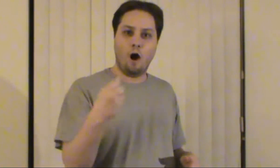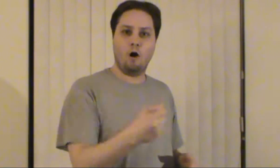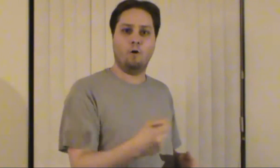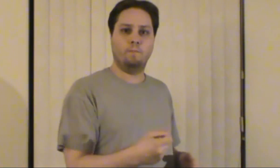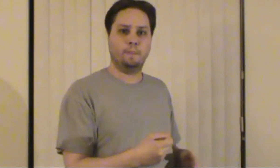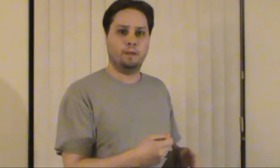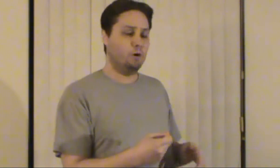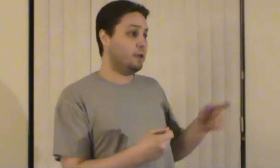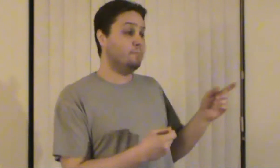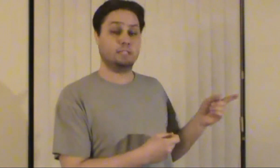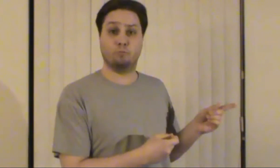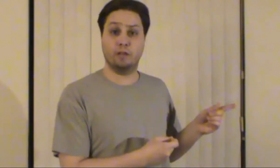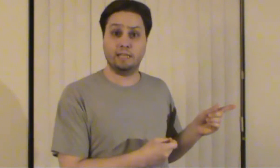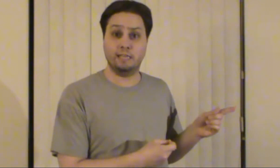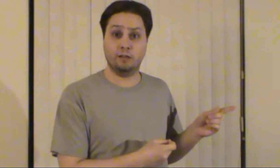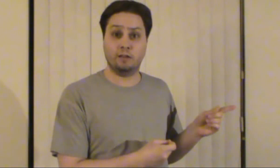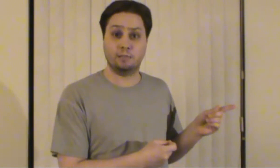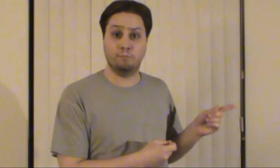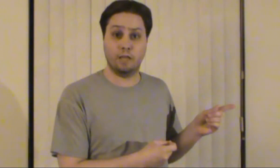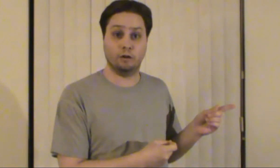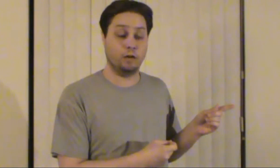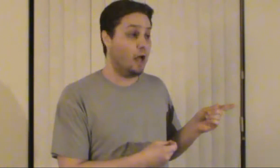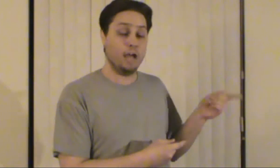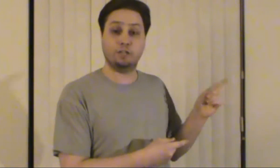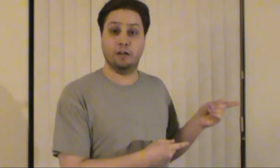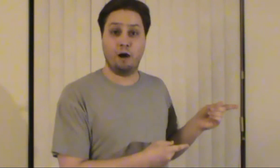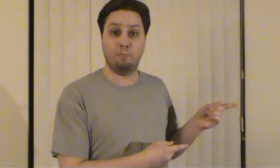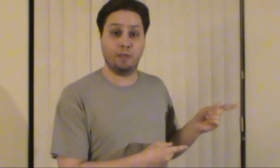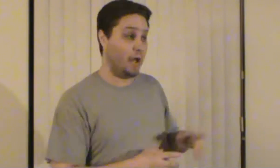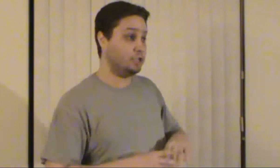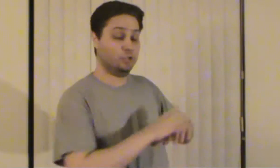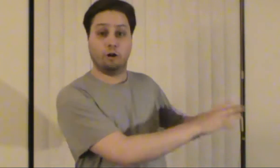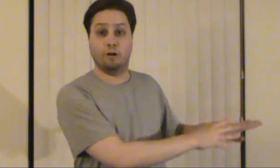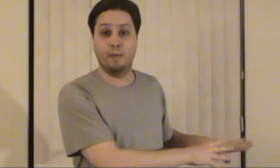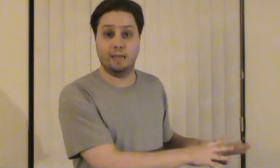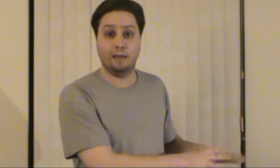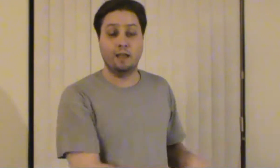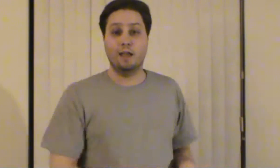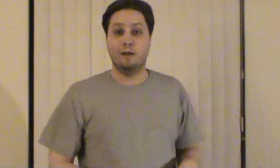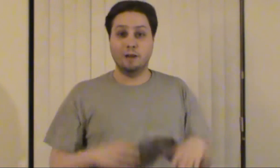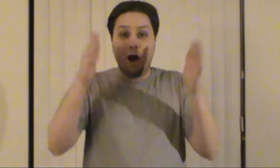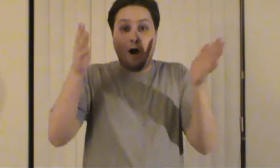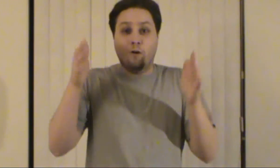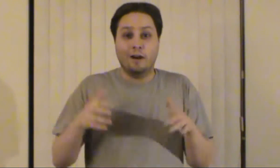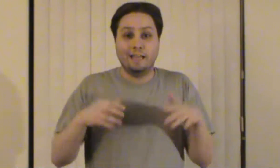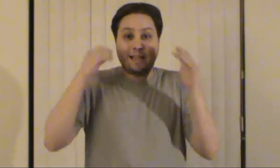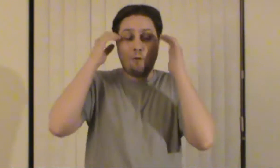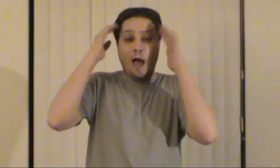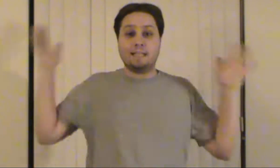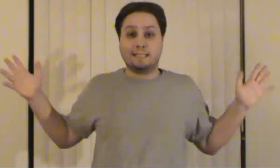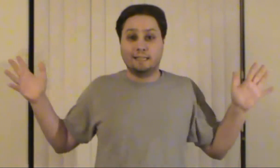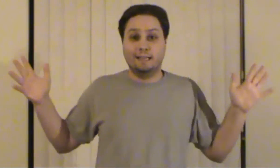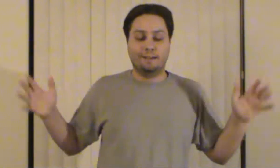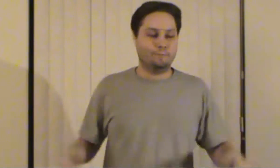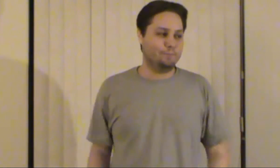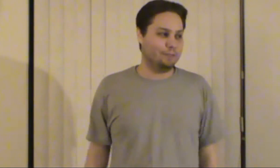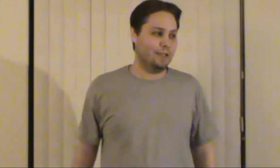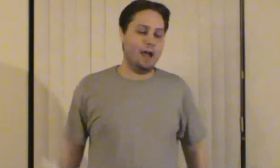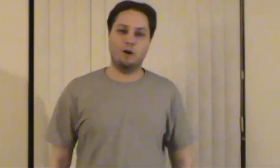oh well he must have really killed his mother i shouldn't help them i should turn him in but no it's like what i